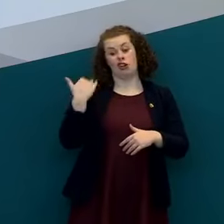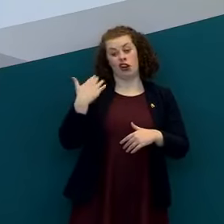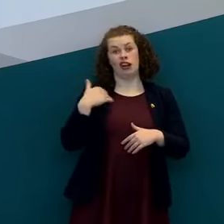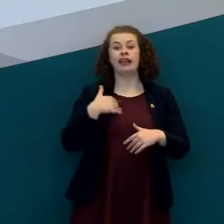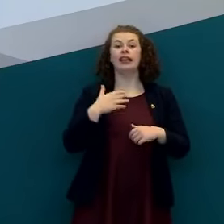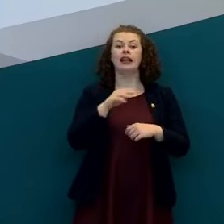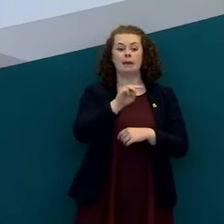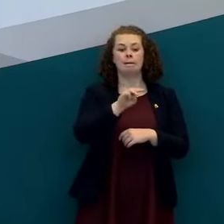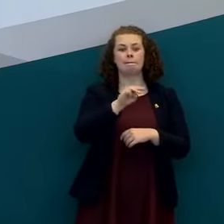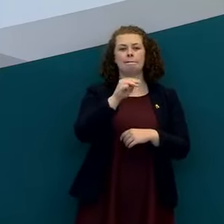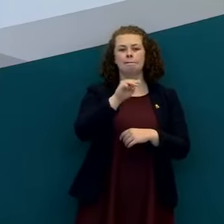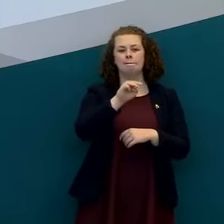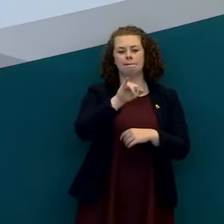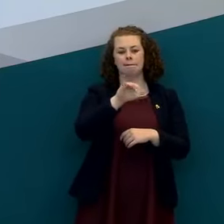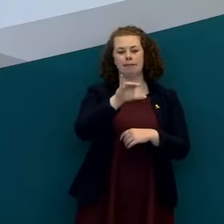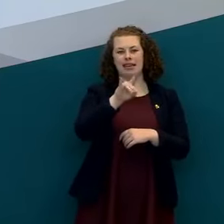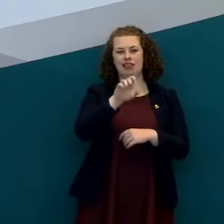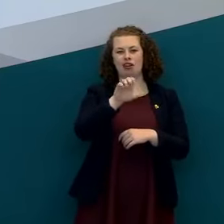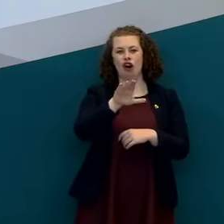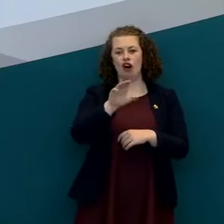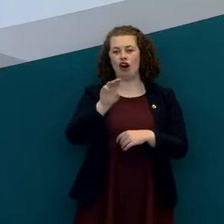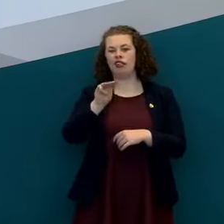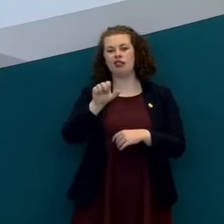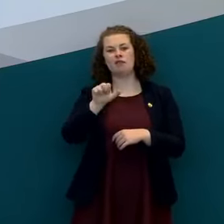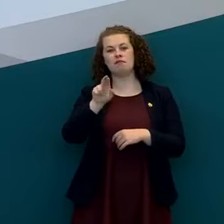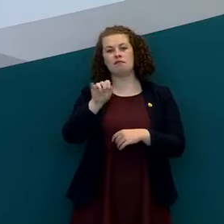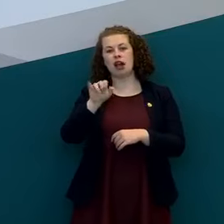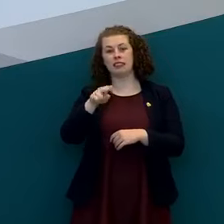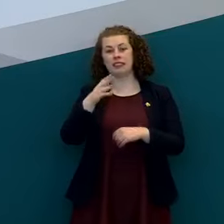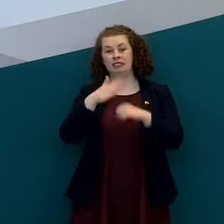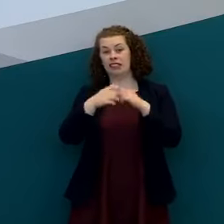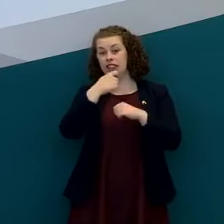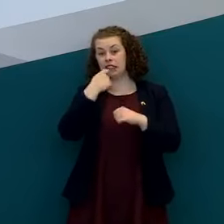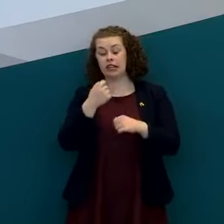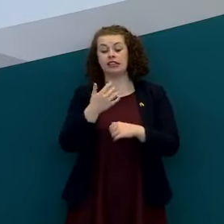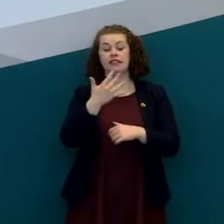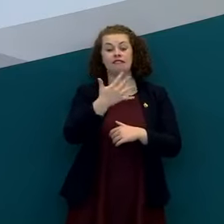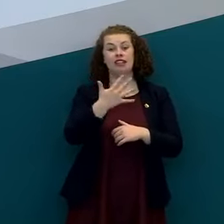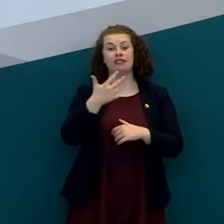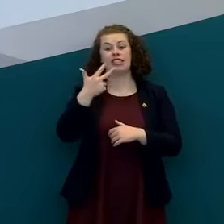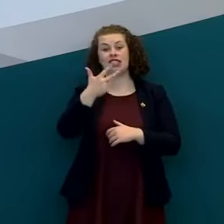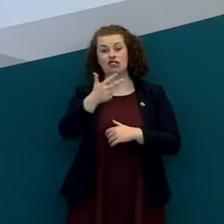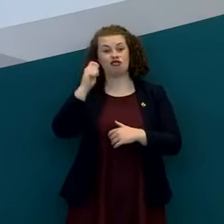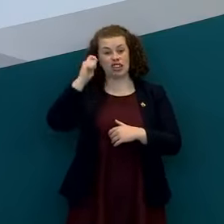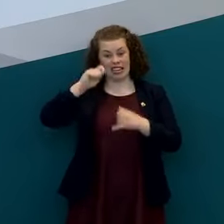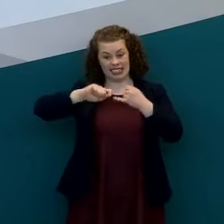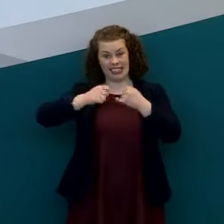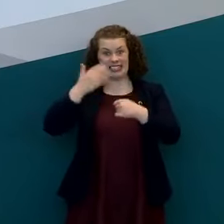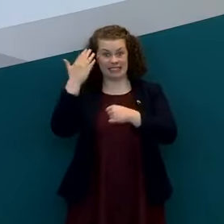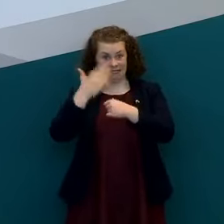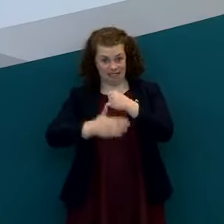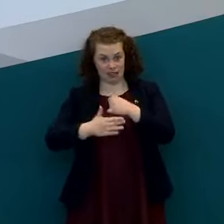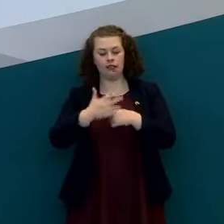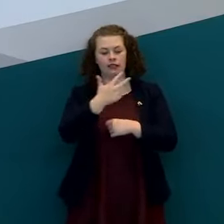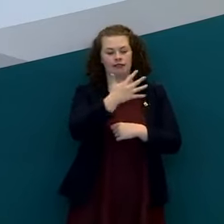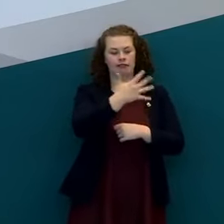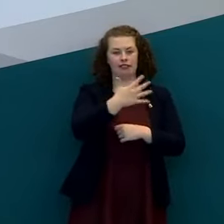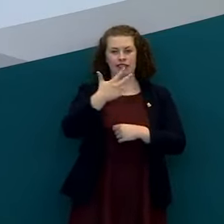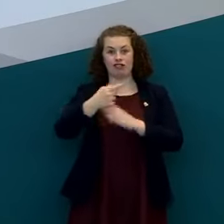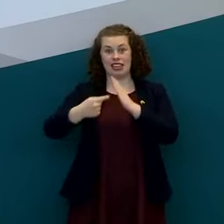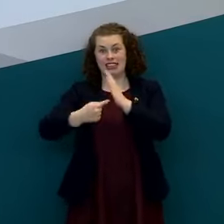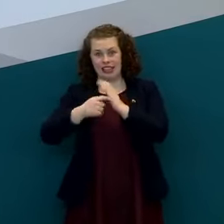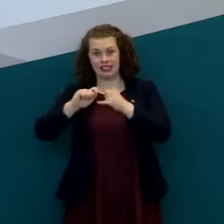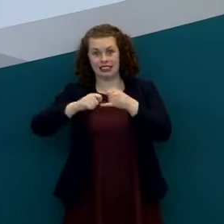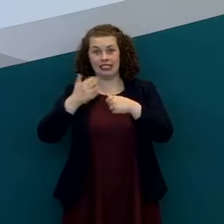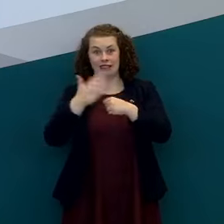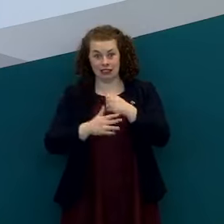and other party leaders said that uh 53 000 tests have been done so far and that there are 51 000 people waiting to have a